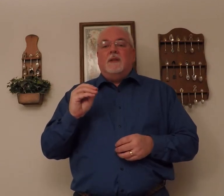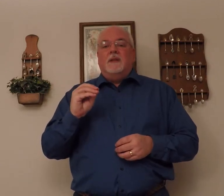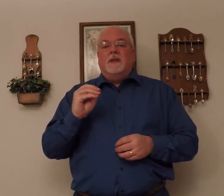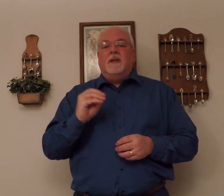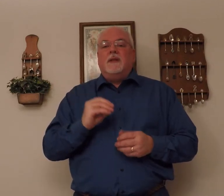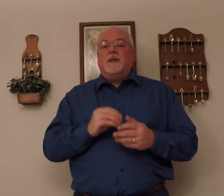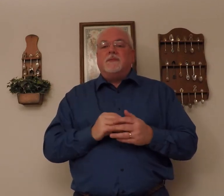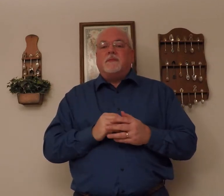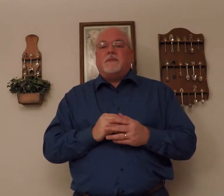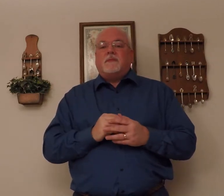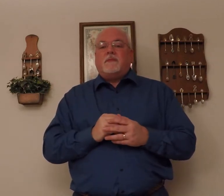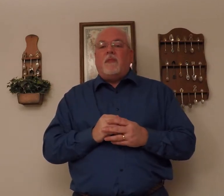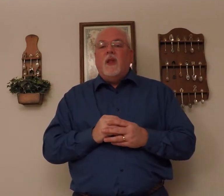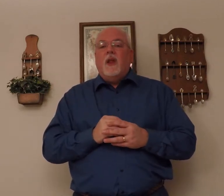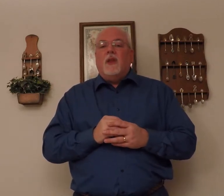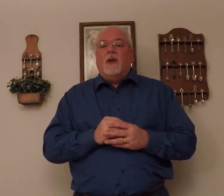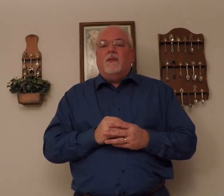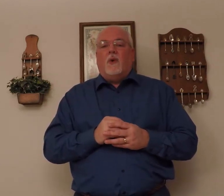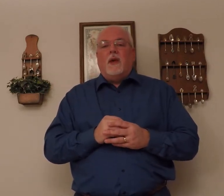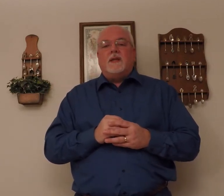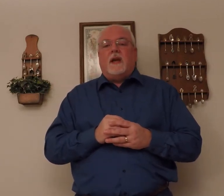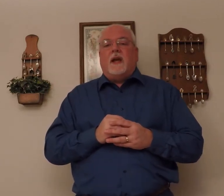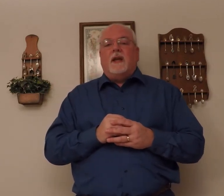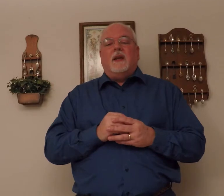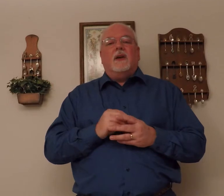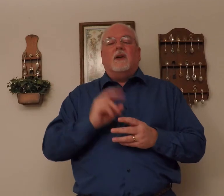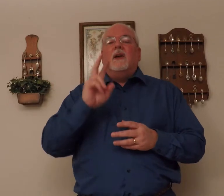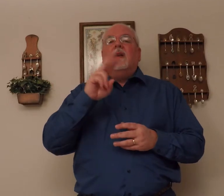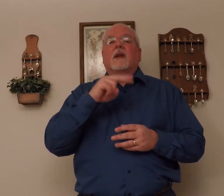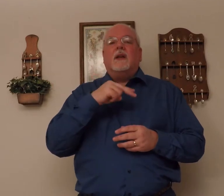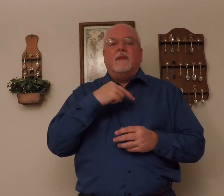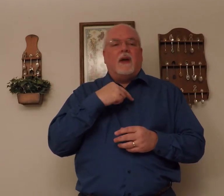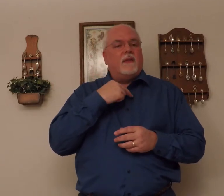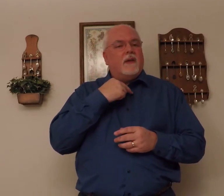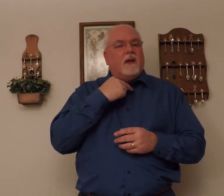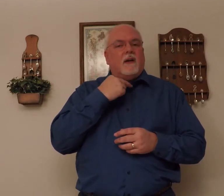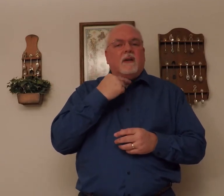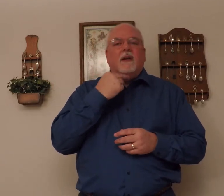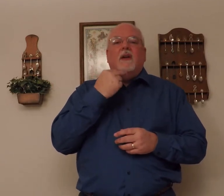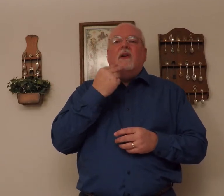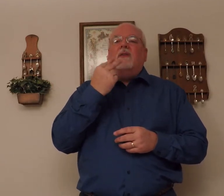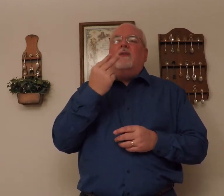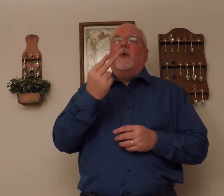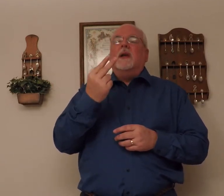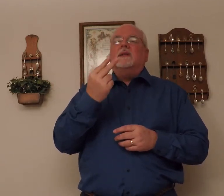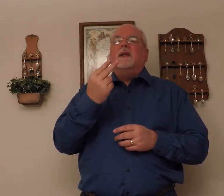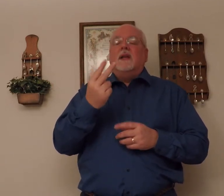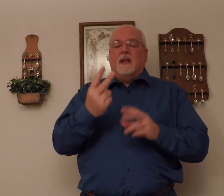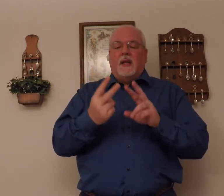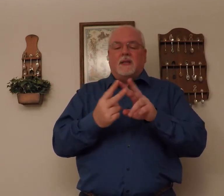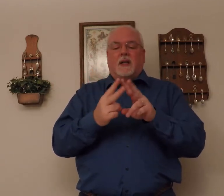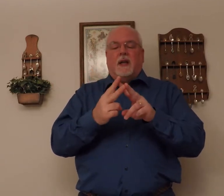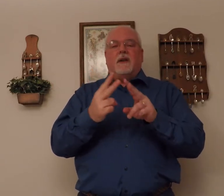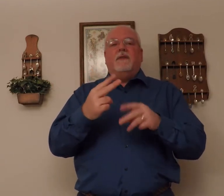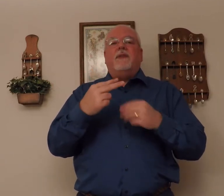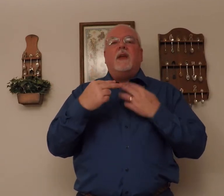And. The voice I hear. You know. No. The voice. It's a letter Z